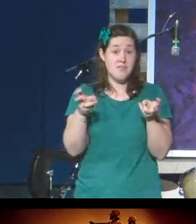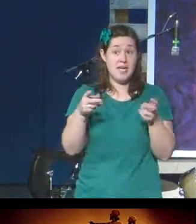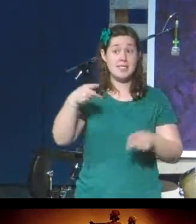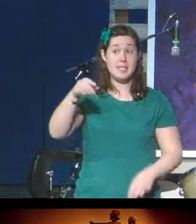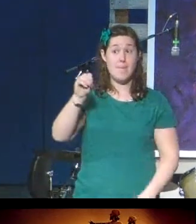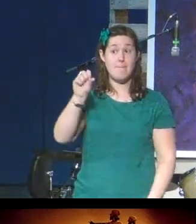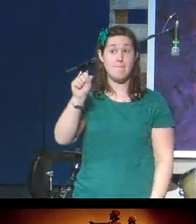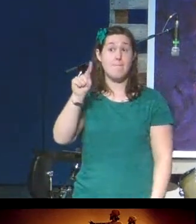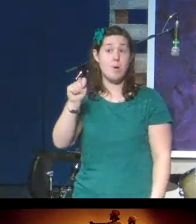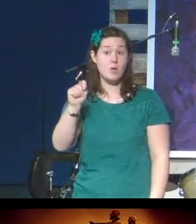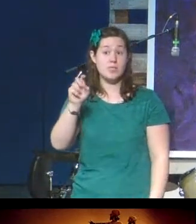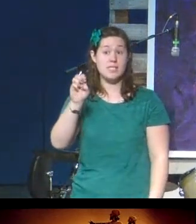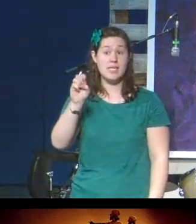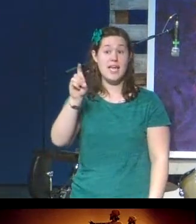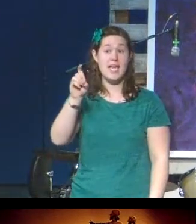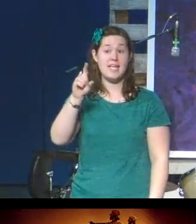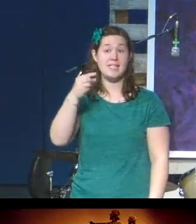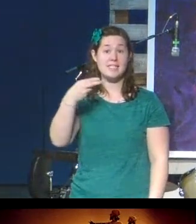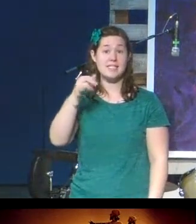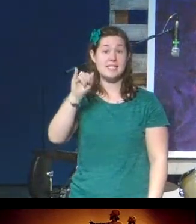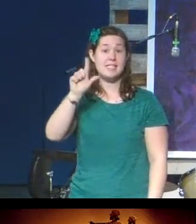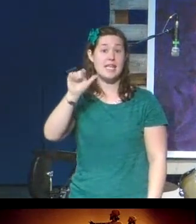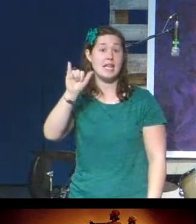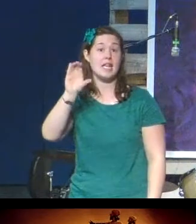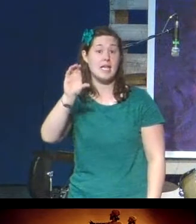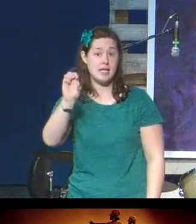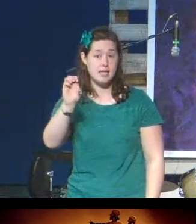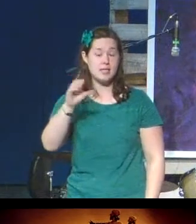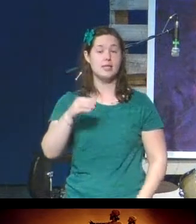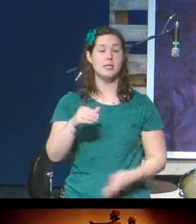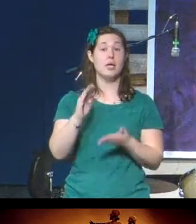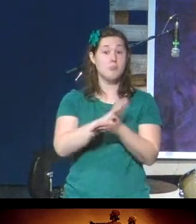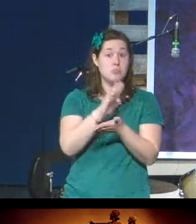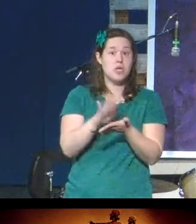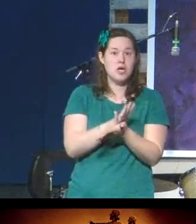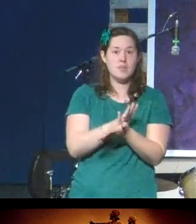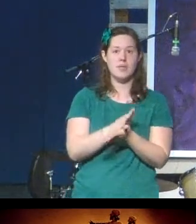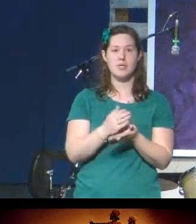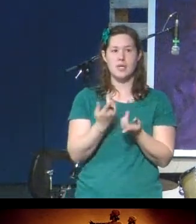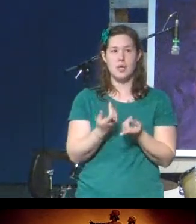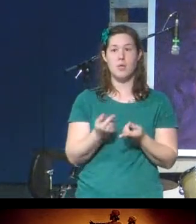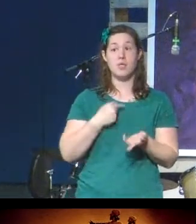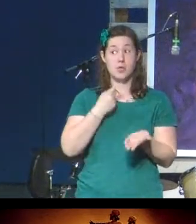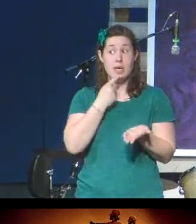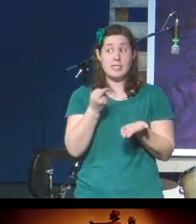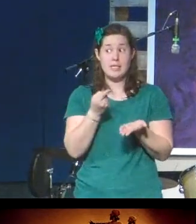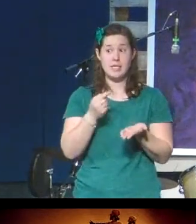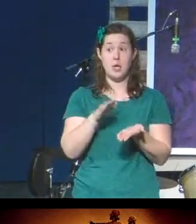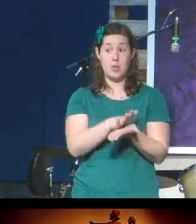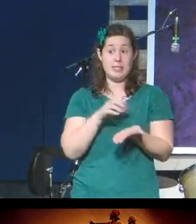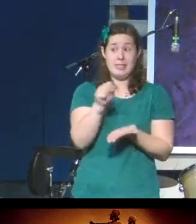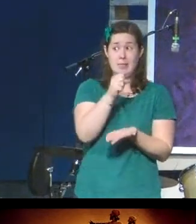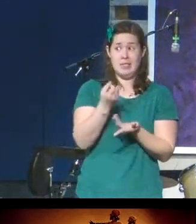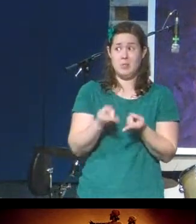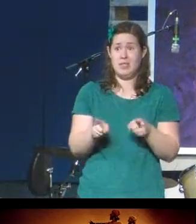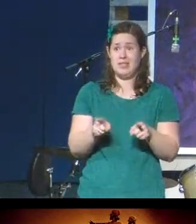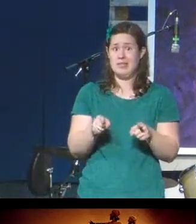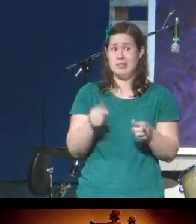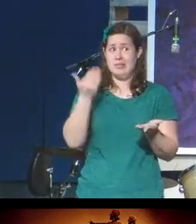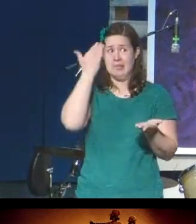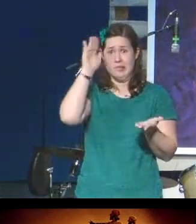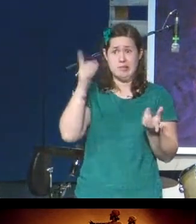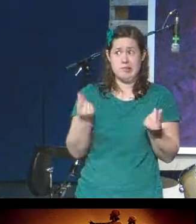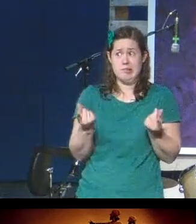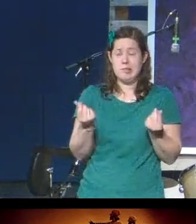a great way just to kind of fill in that airtime if you're really not sure what's going on. And sometimes we have to confess that when we're reading these stories, we may not